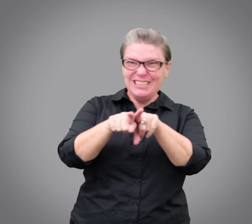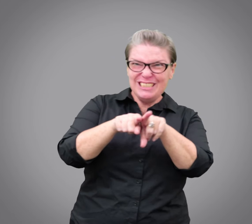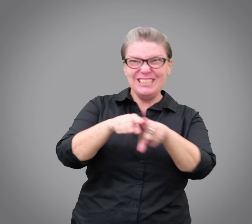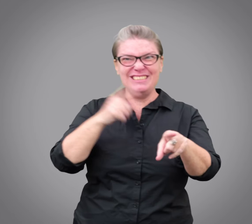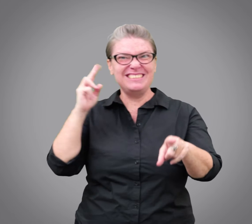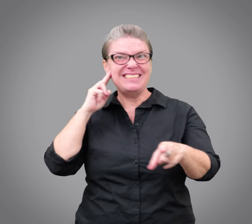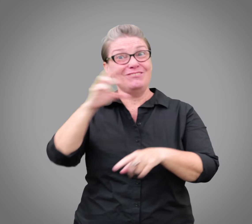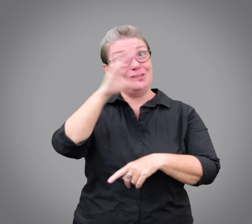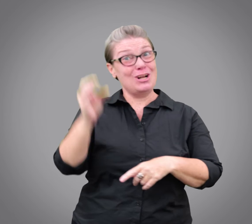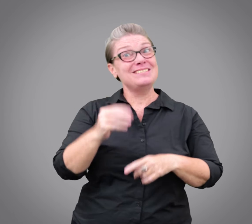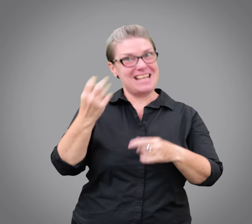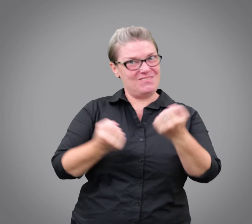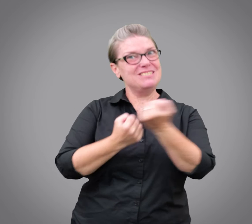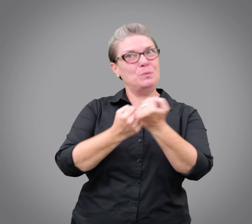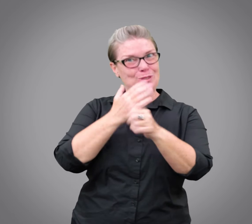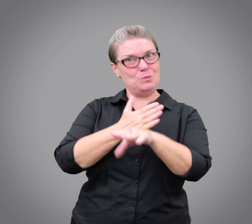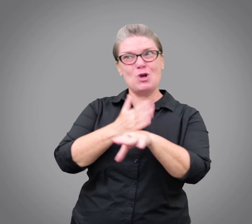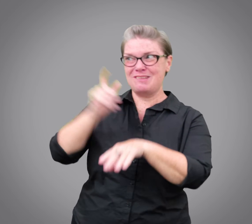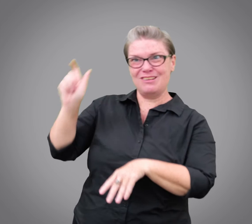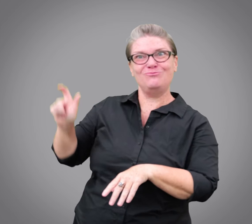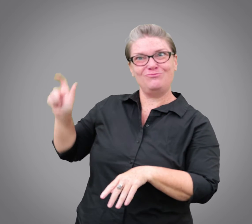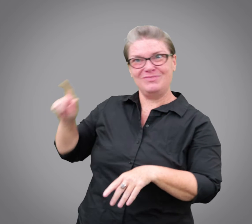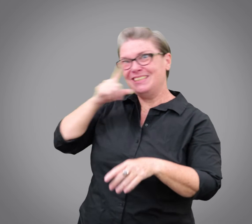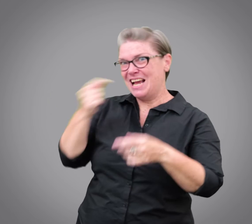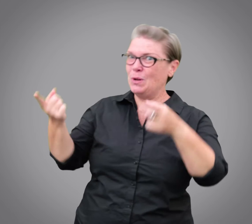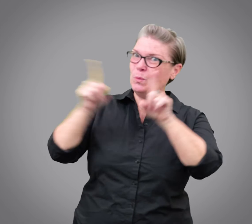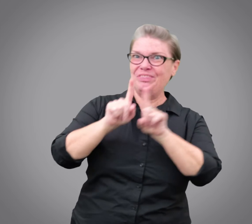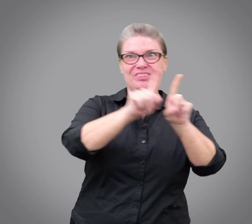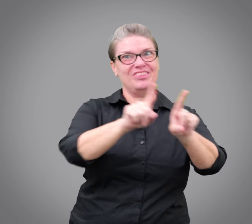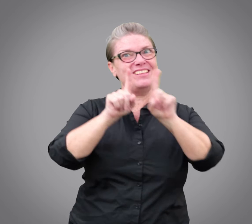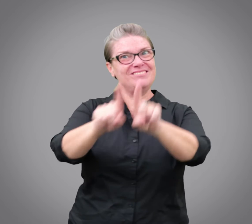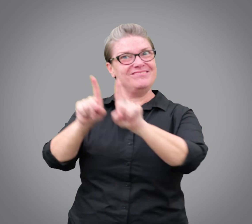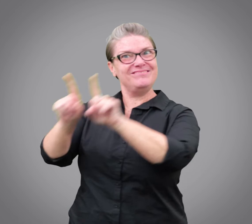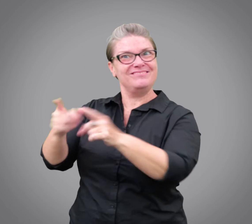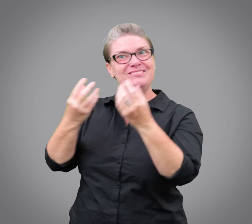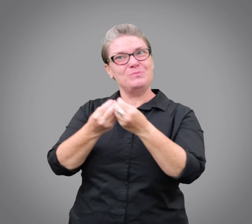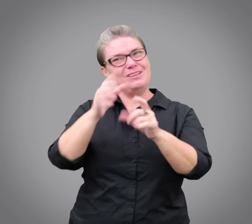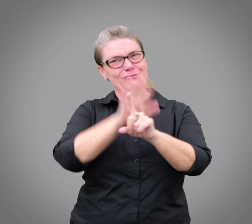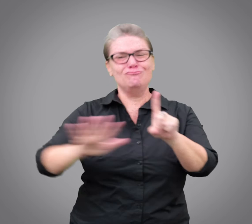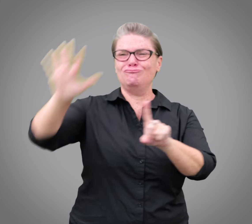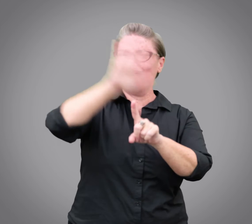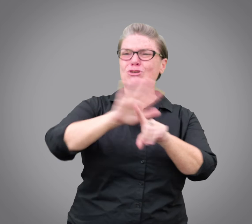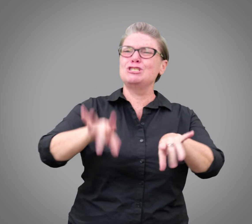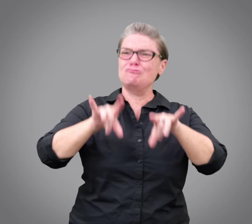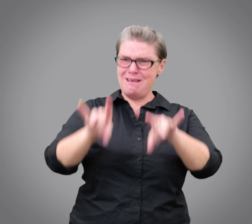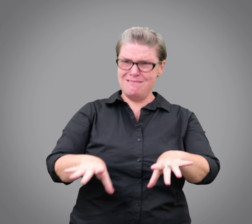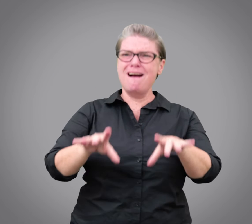to learn new skills. Deaf Connect has support workers in various locations around Australia.